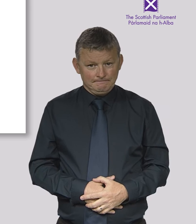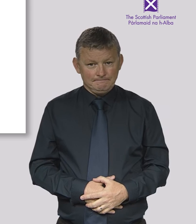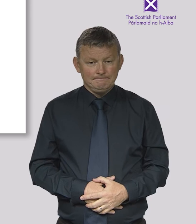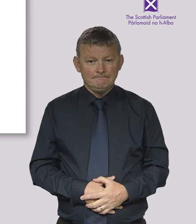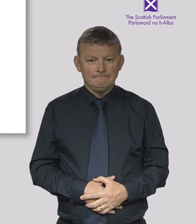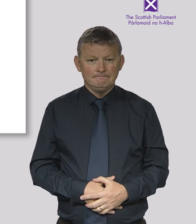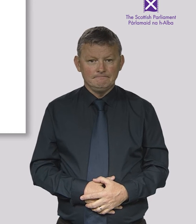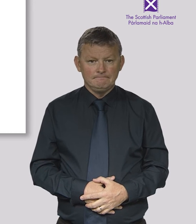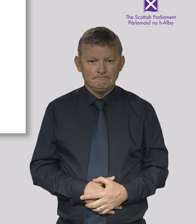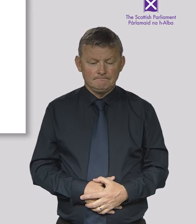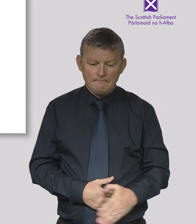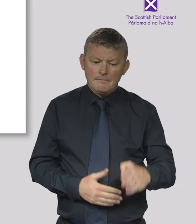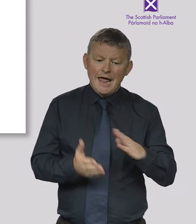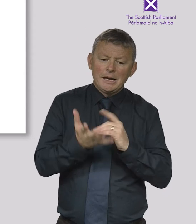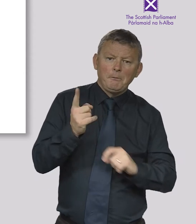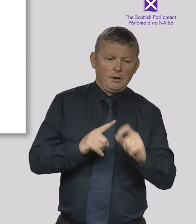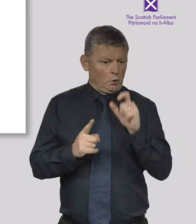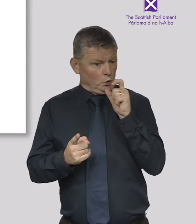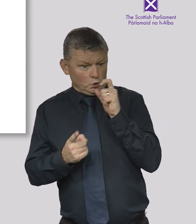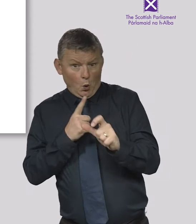What do MSPs do?